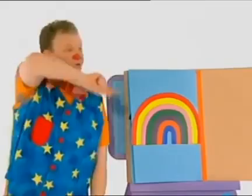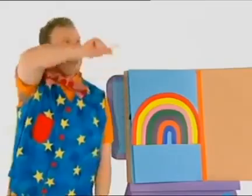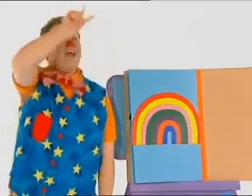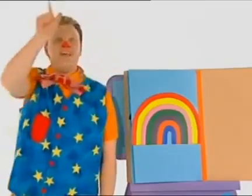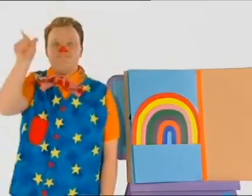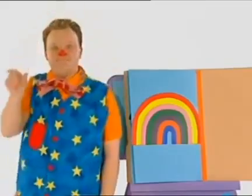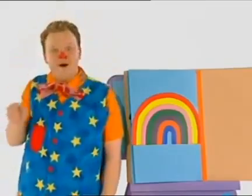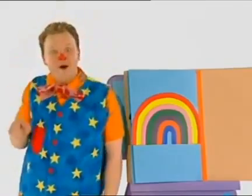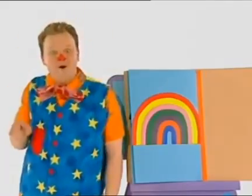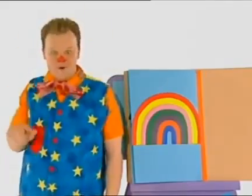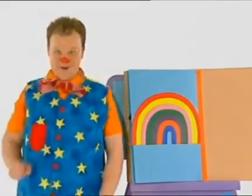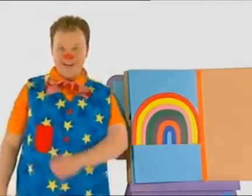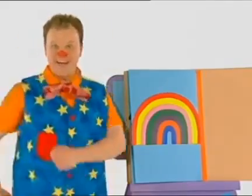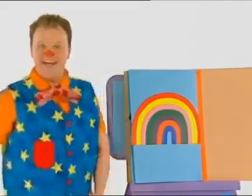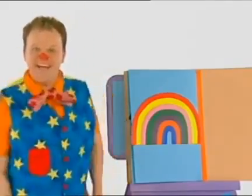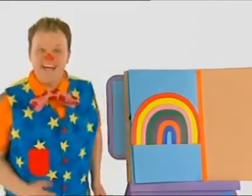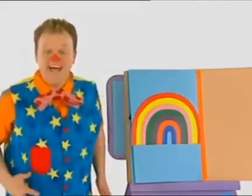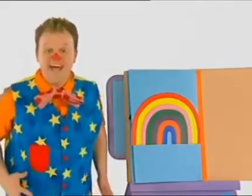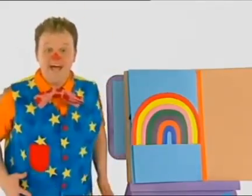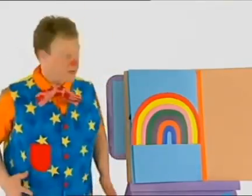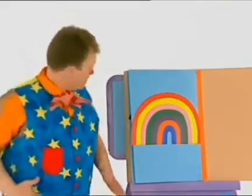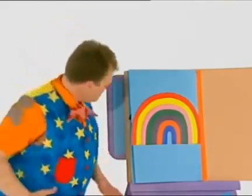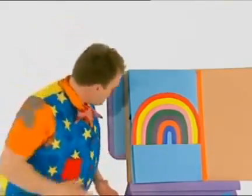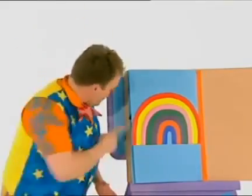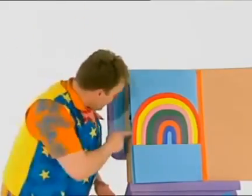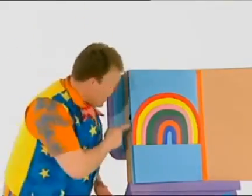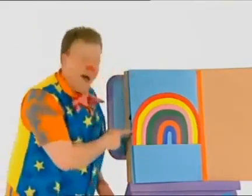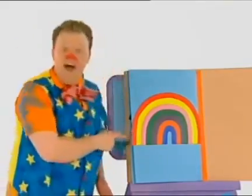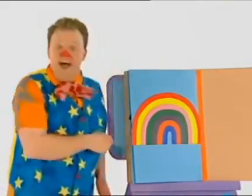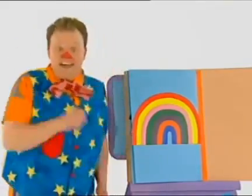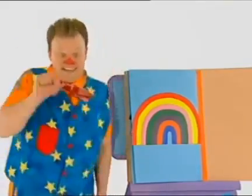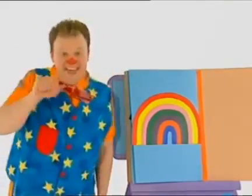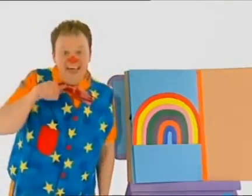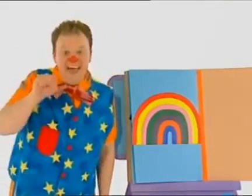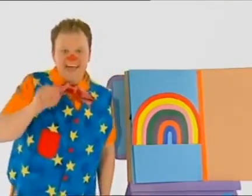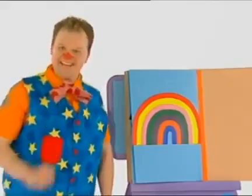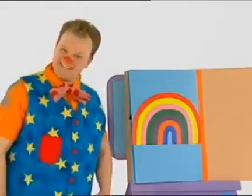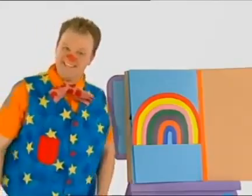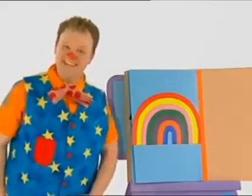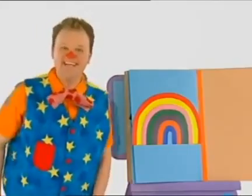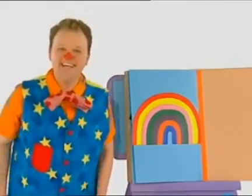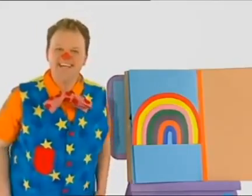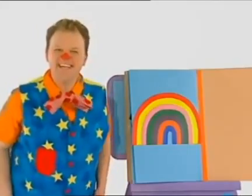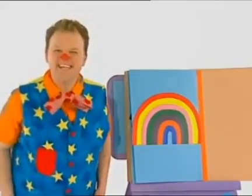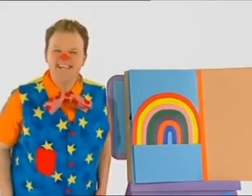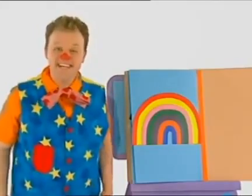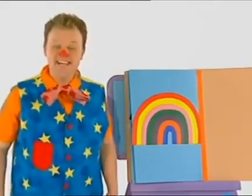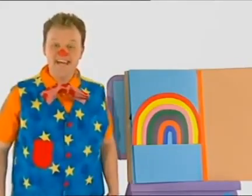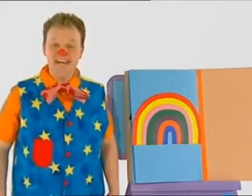rainbow. There are lots of pretty colours, Mr. Tumble. Yes. That was a lovely book, Mr.